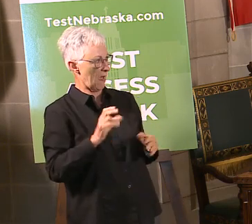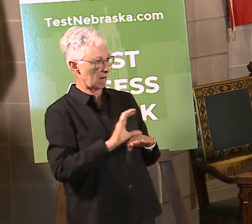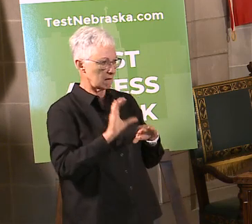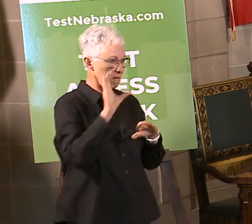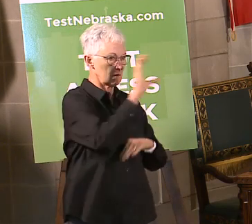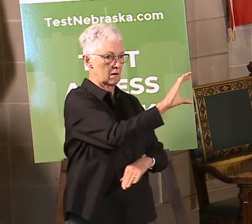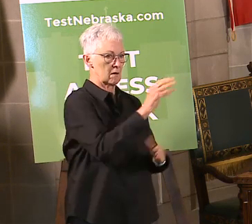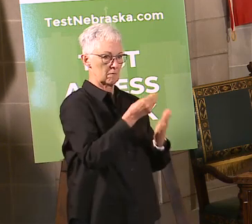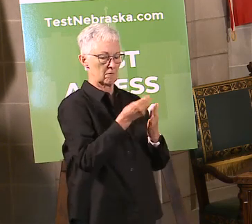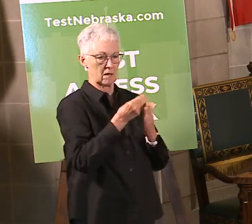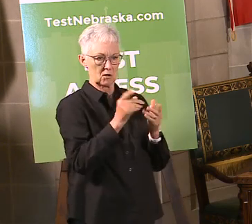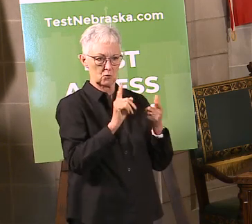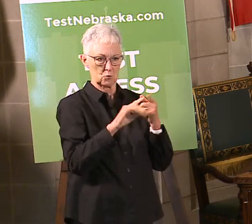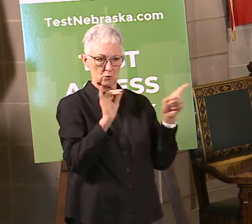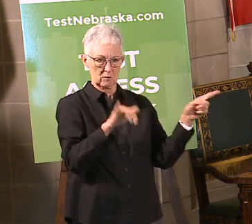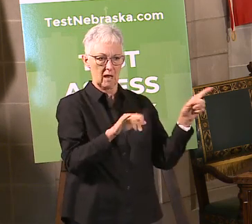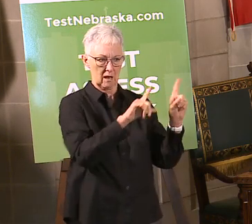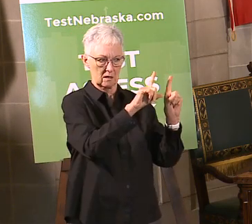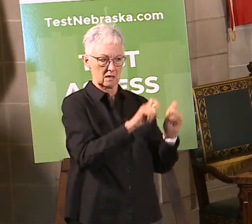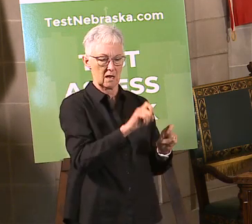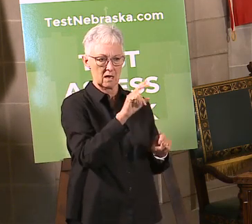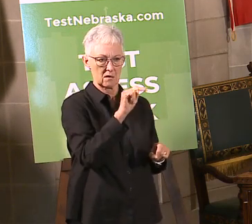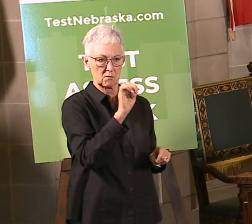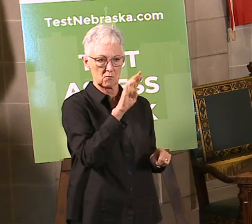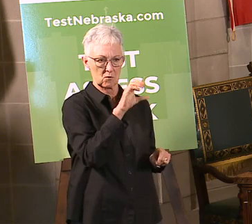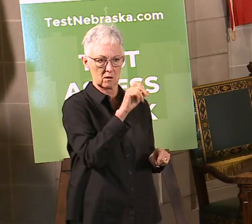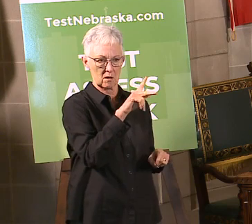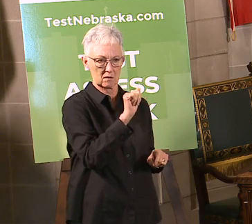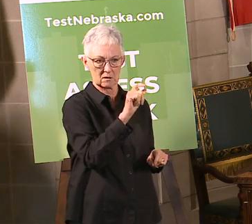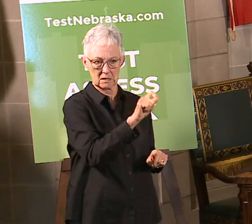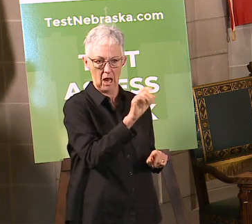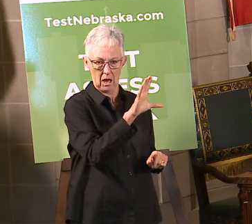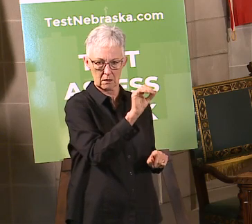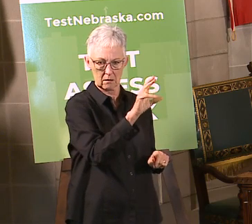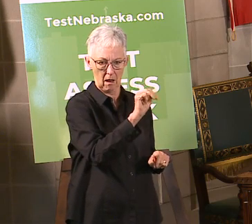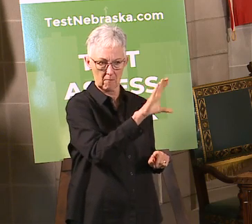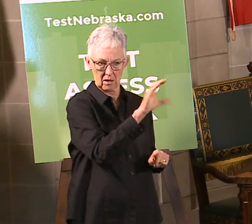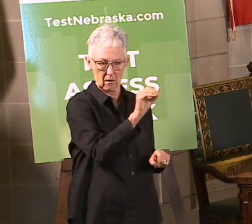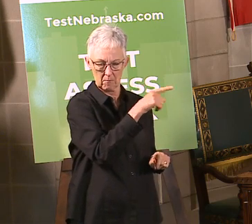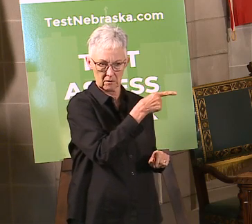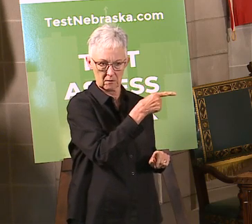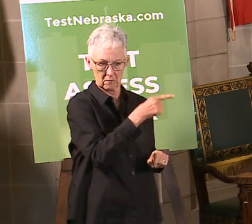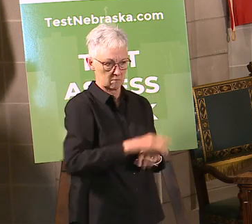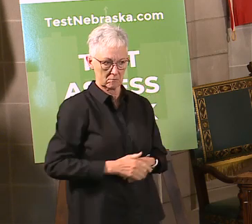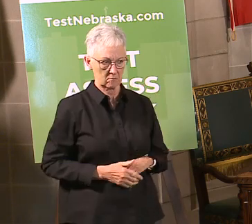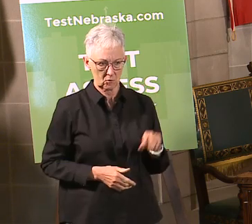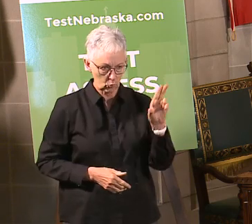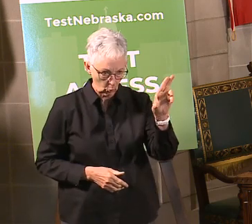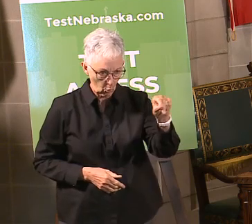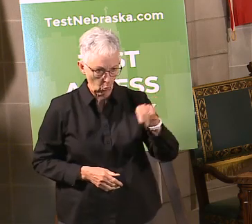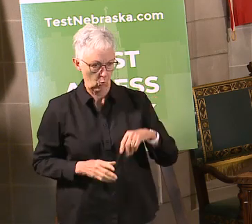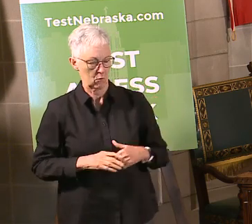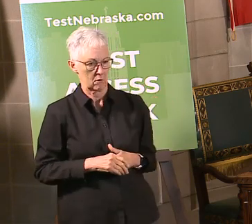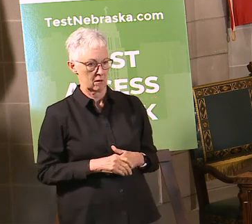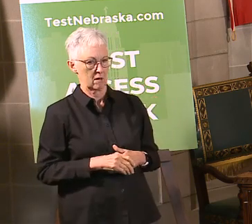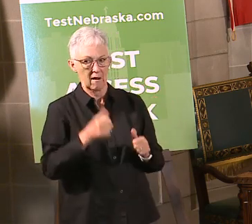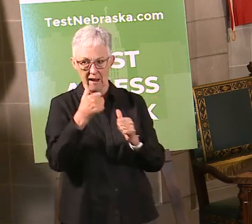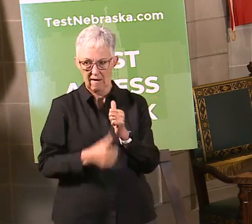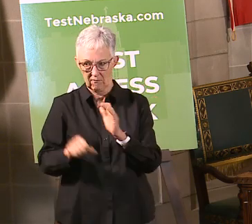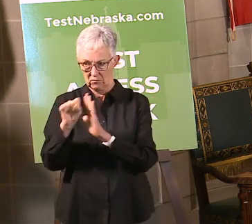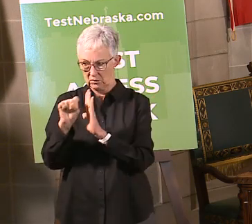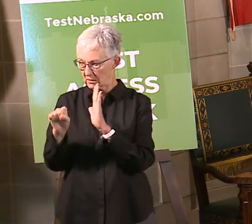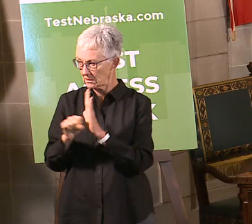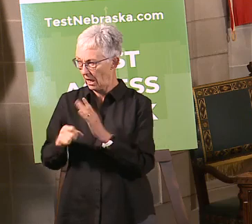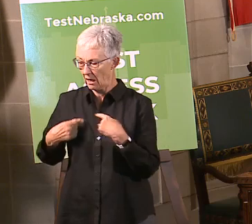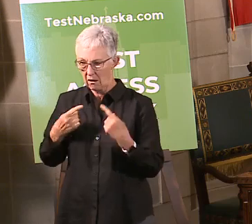buy the equipment and buy the reagents? And no, there wasn't. I mean, that's the whole thing. Look, every state was out there trying to find ways to expand testing, and it still